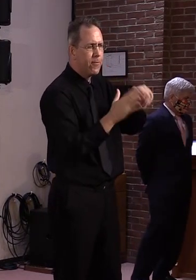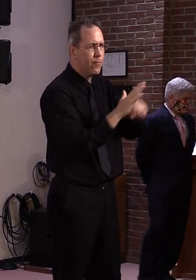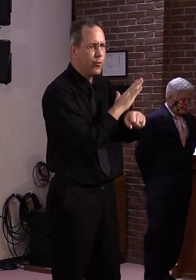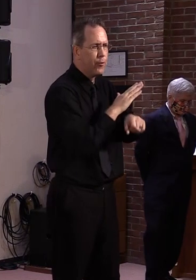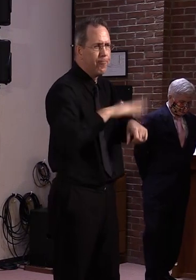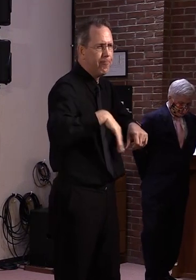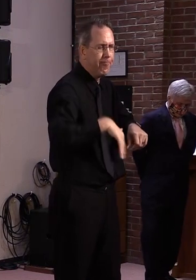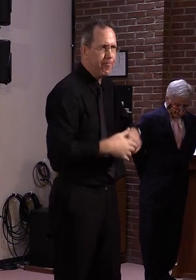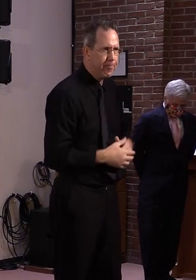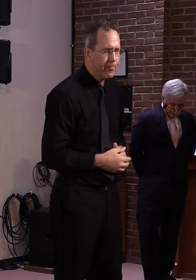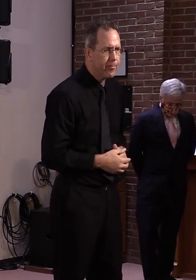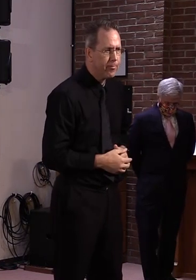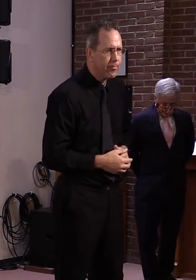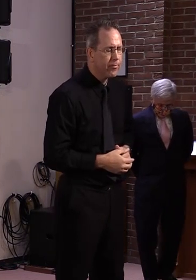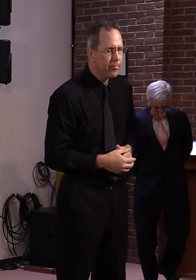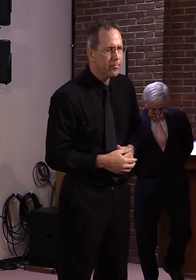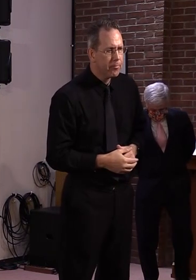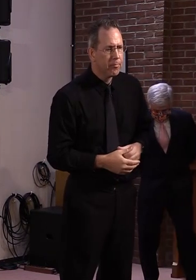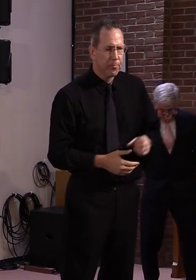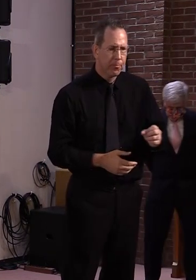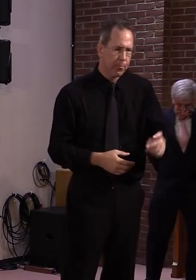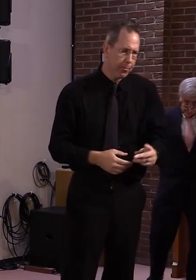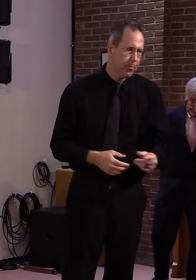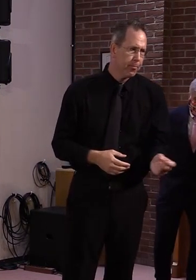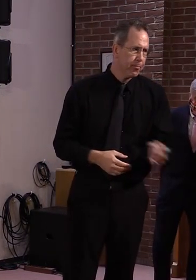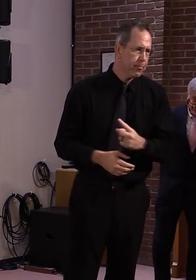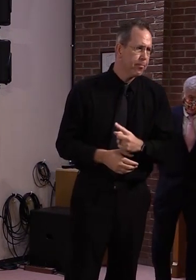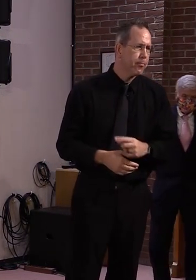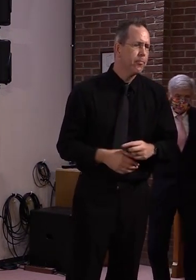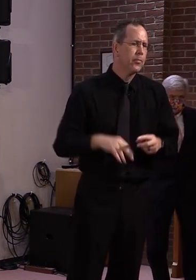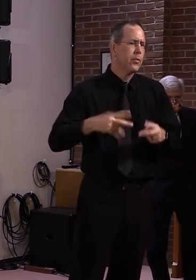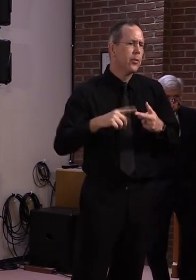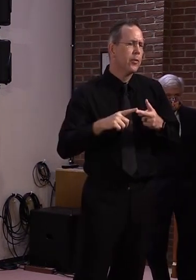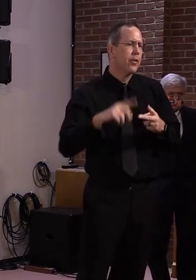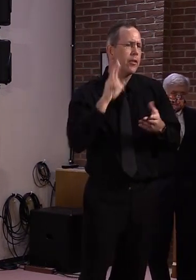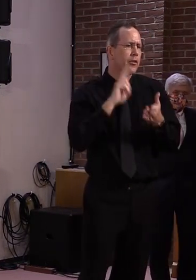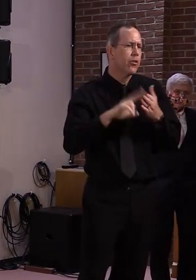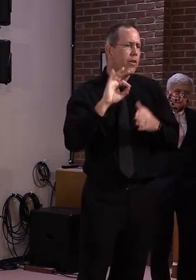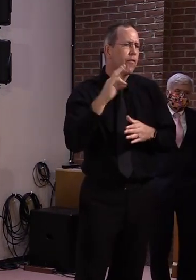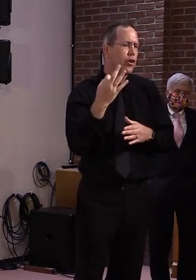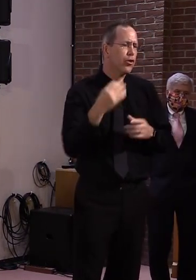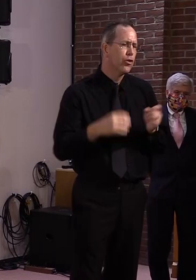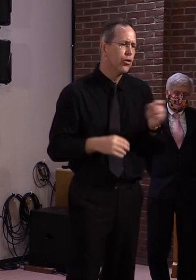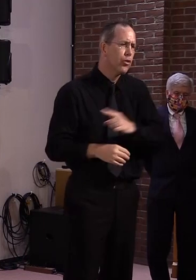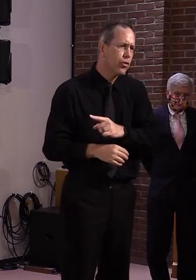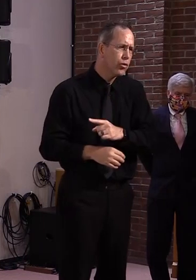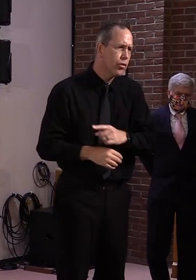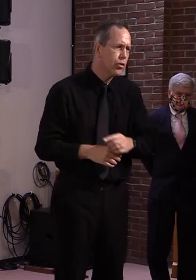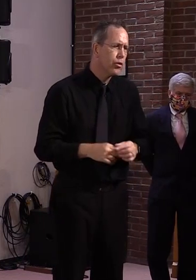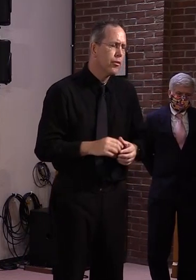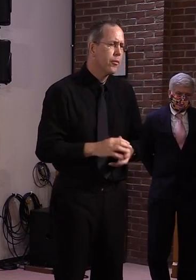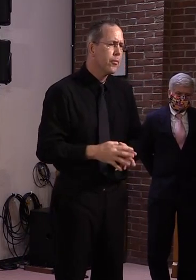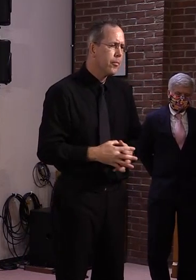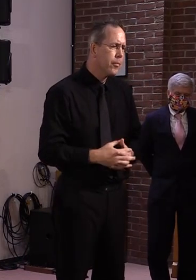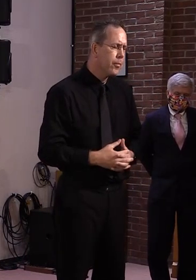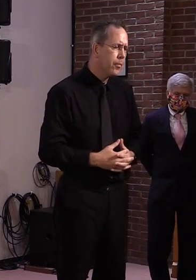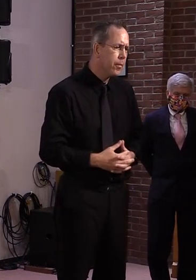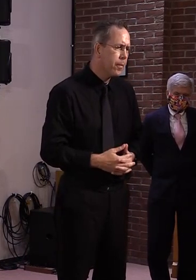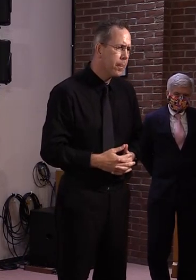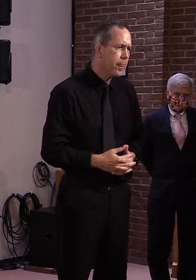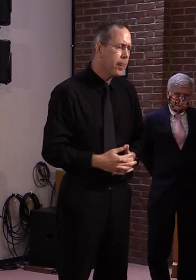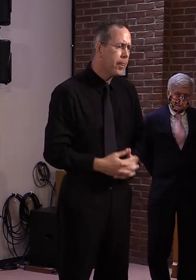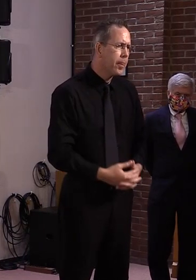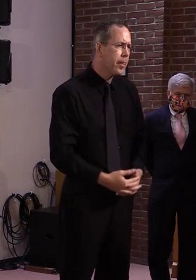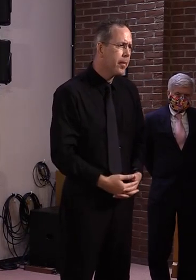Okay. Uh, and for secretary French, um, U S department of education says that Vermont schools, um,